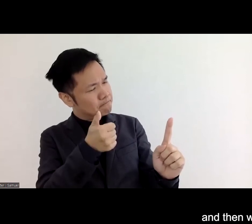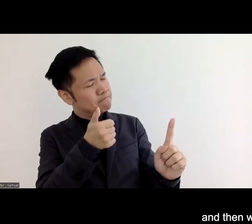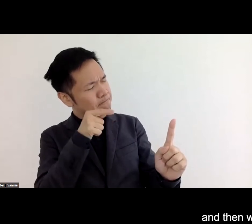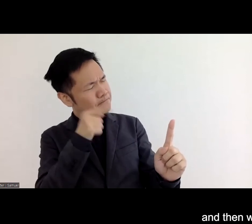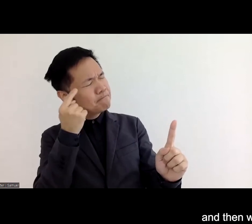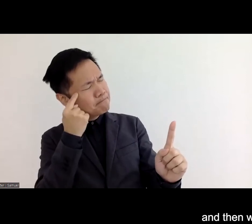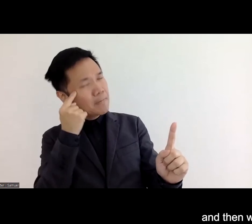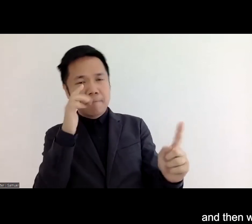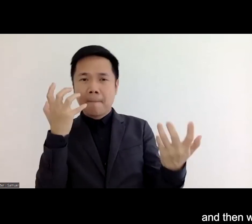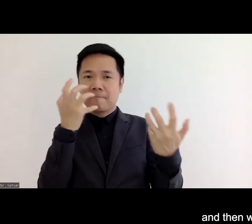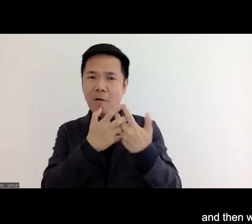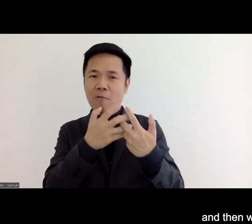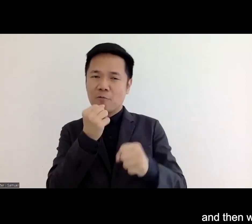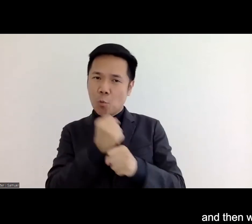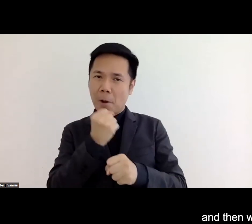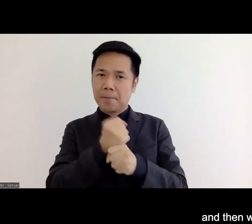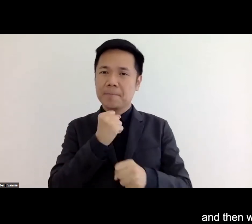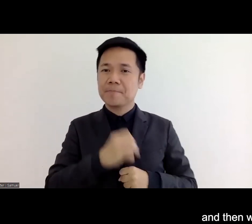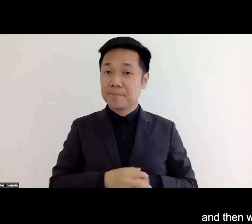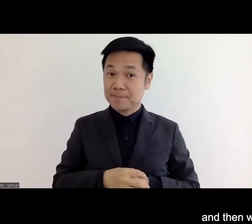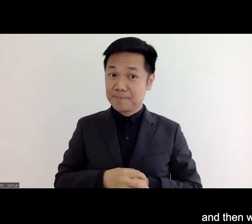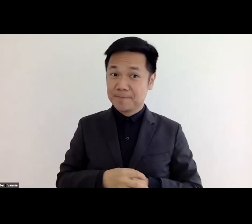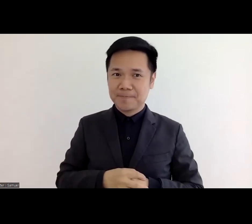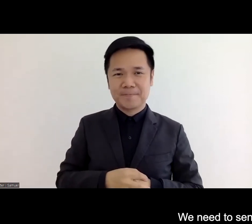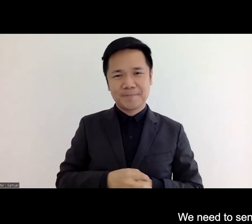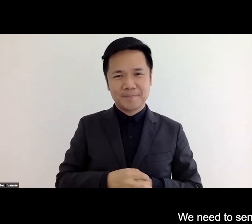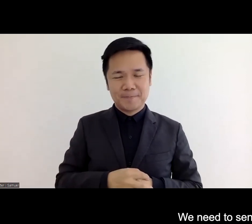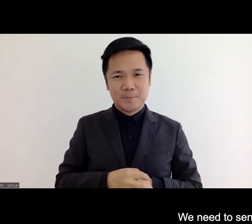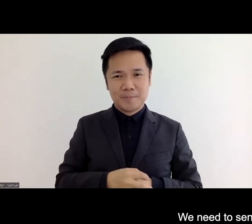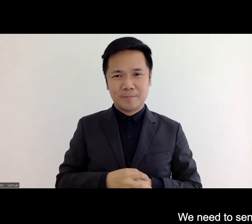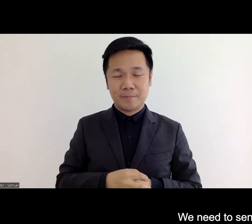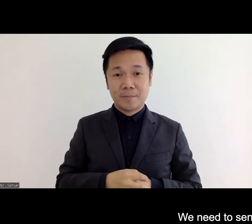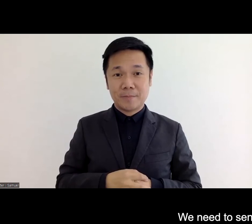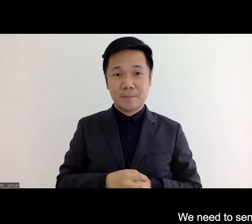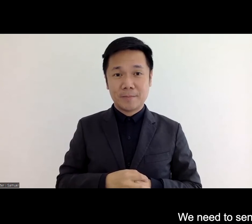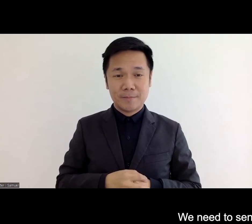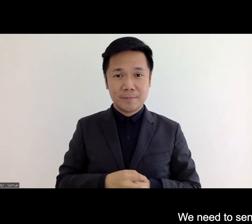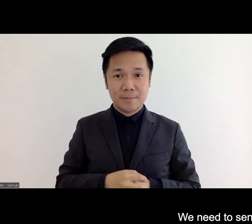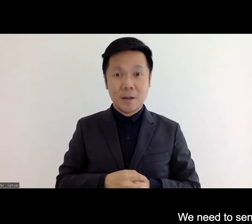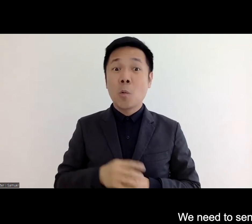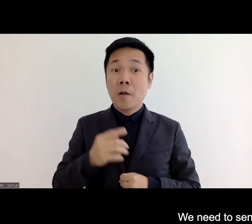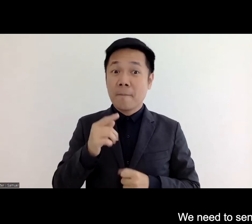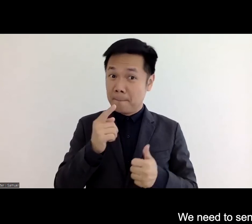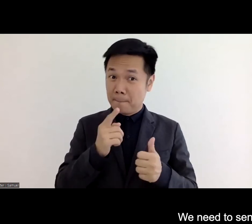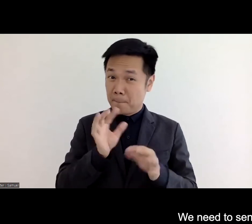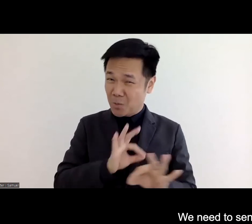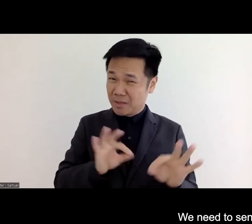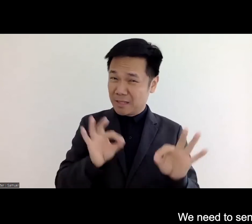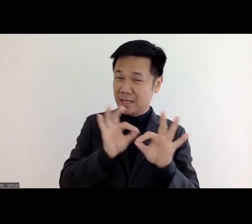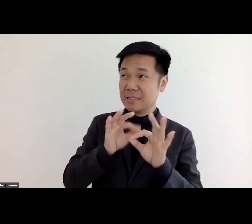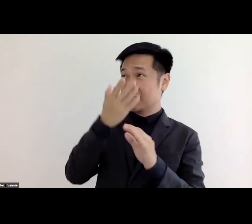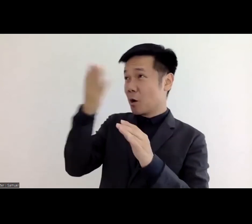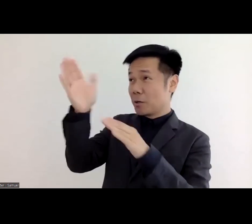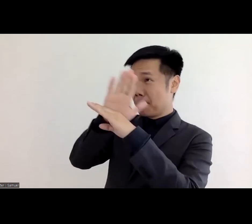and then we can assign specific responsibility for them so we need to sensitize these things to our